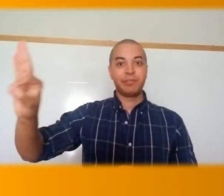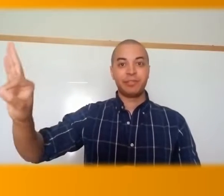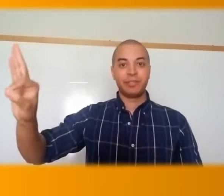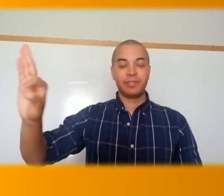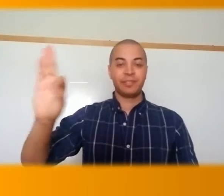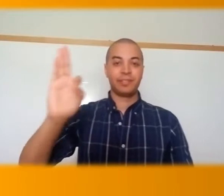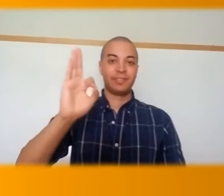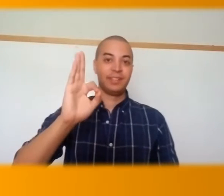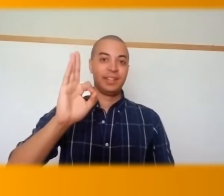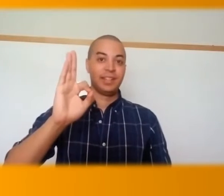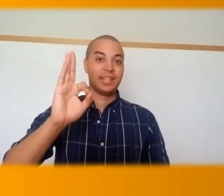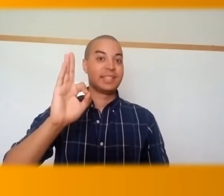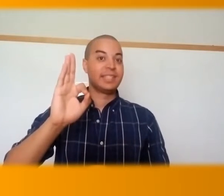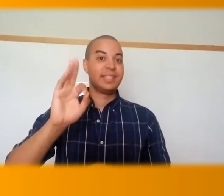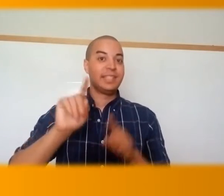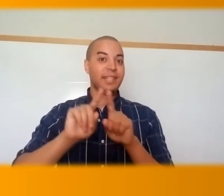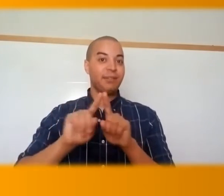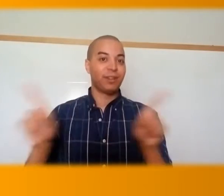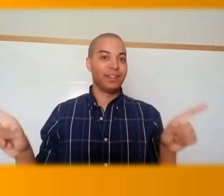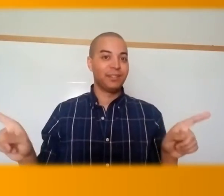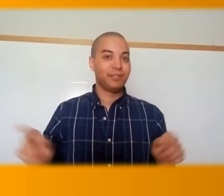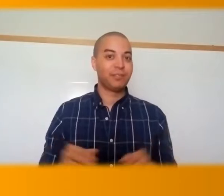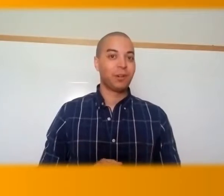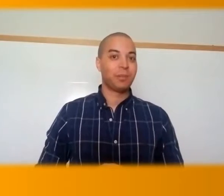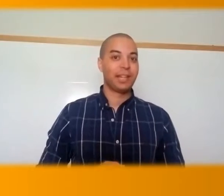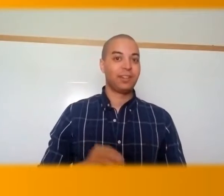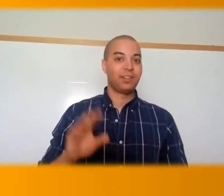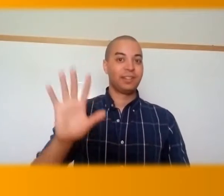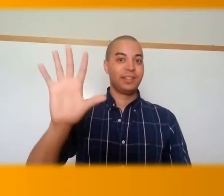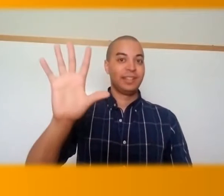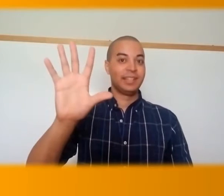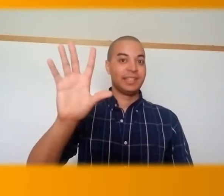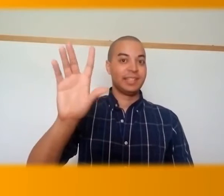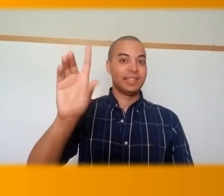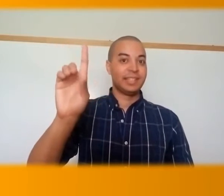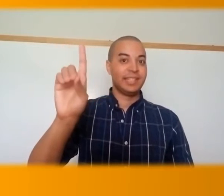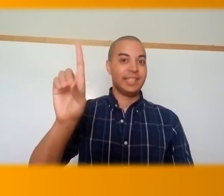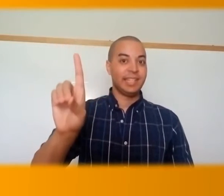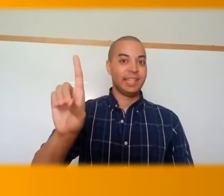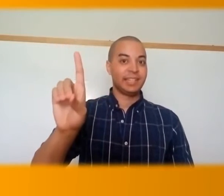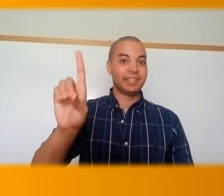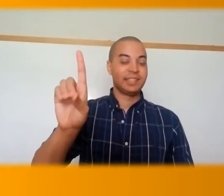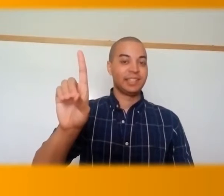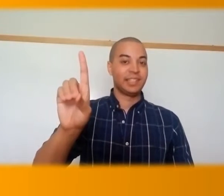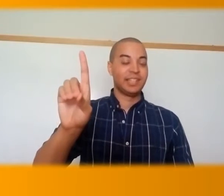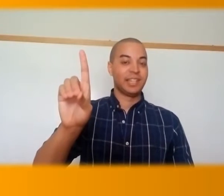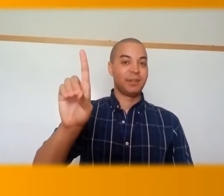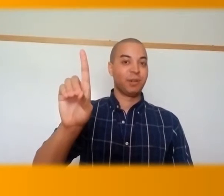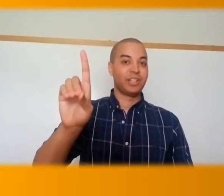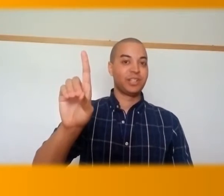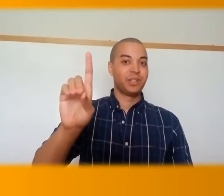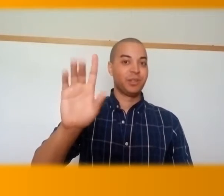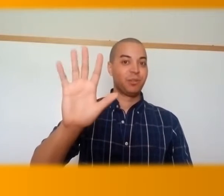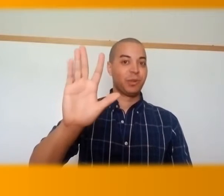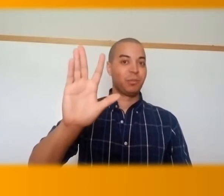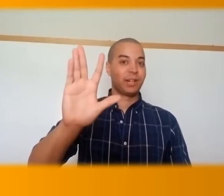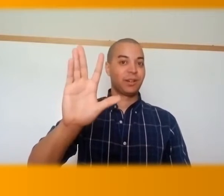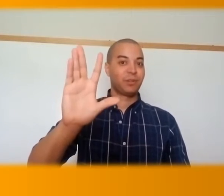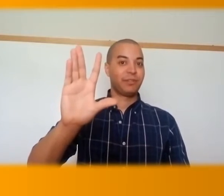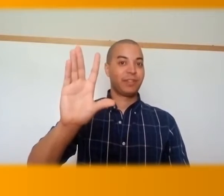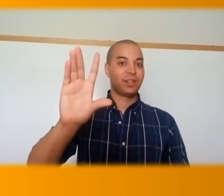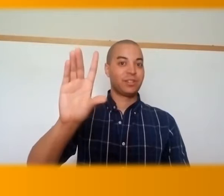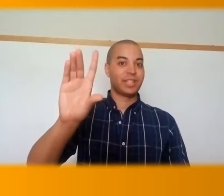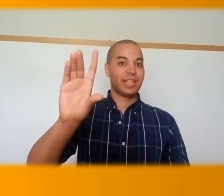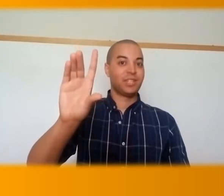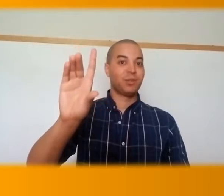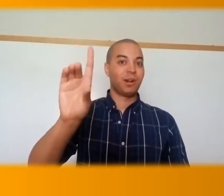F. It's different from letter D, in which we bring